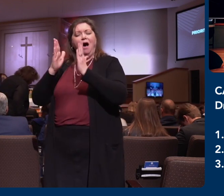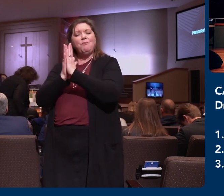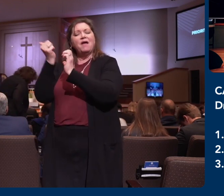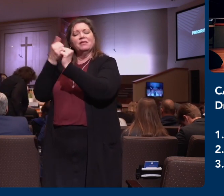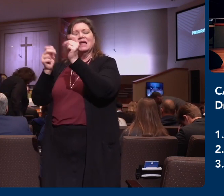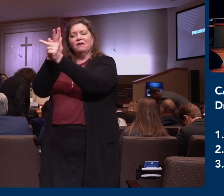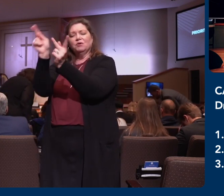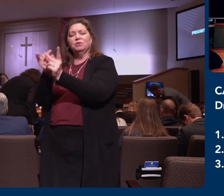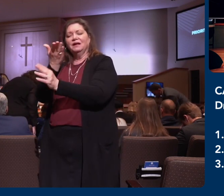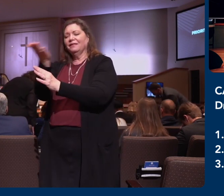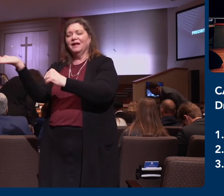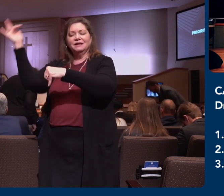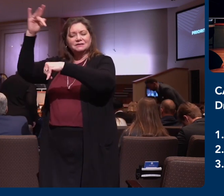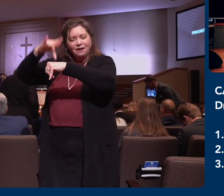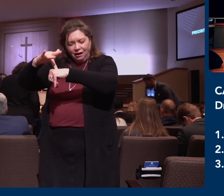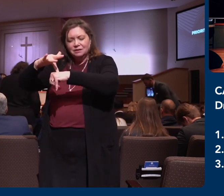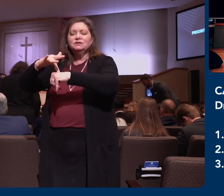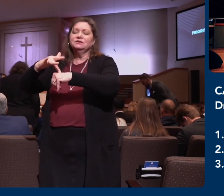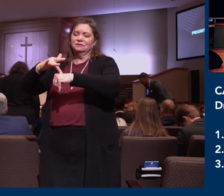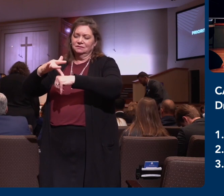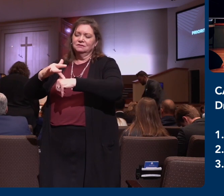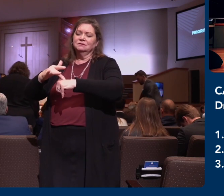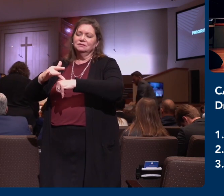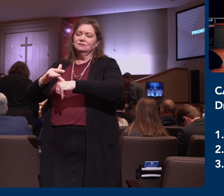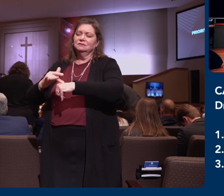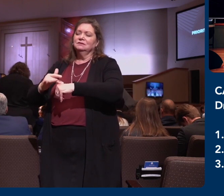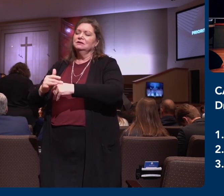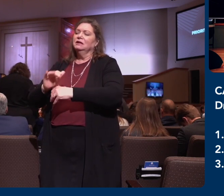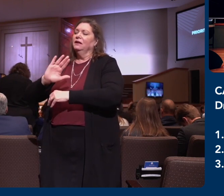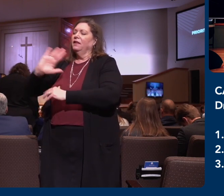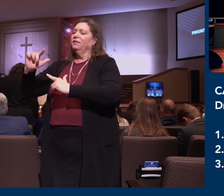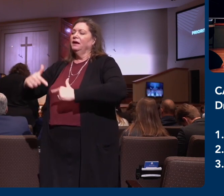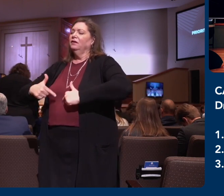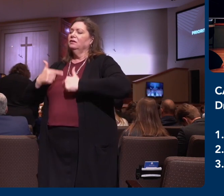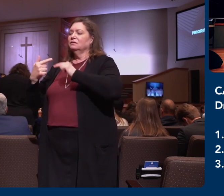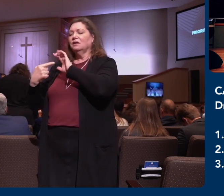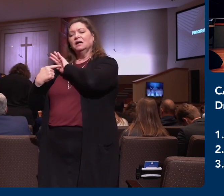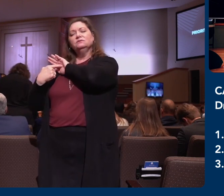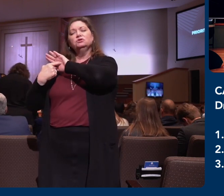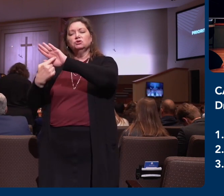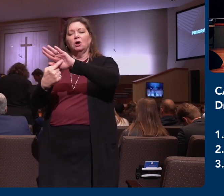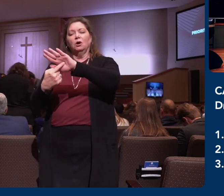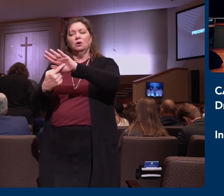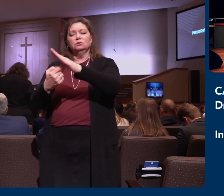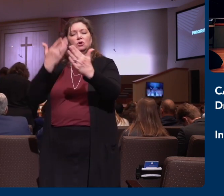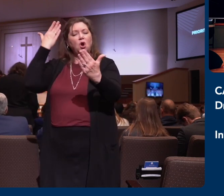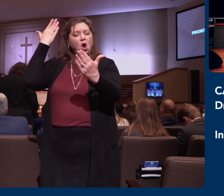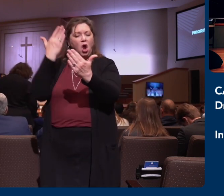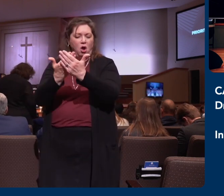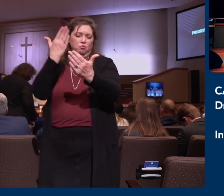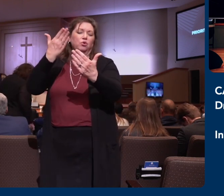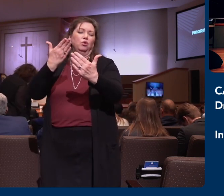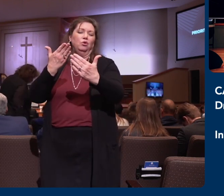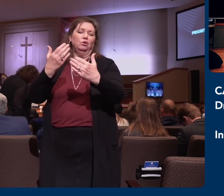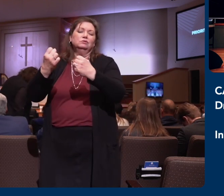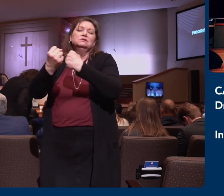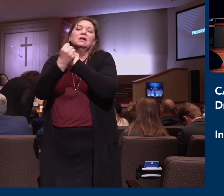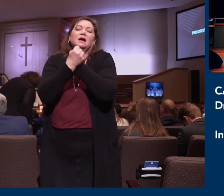that their life would be filled by the care that they have for the people that you place